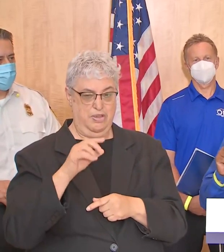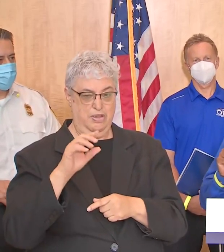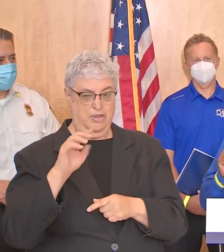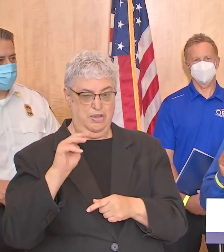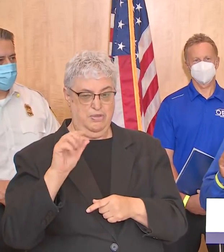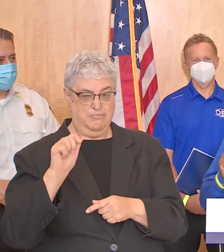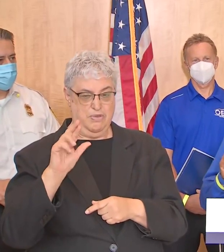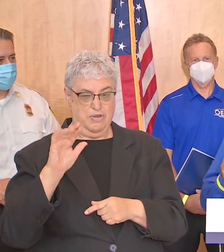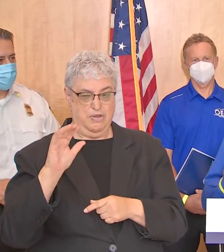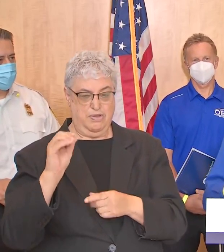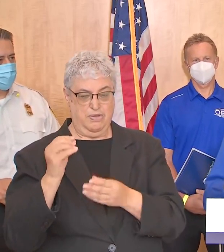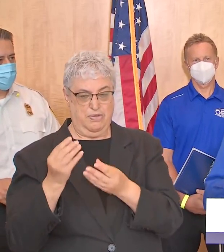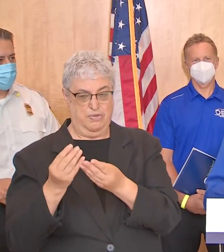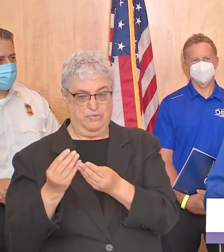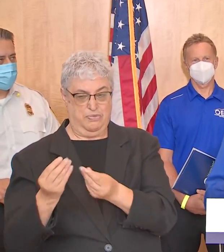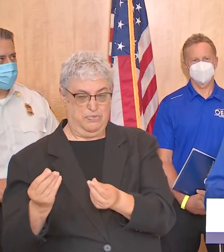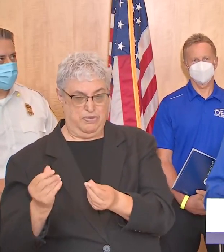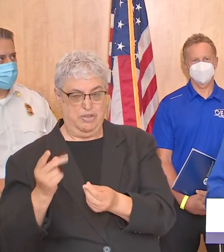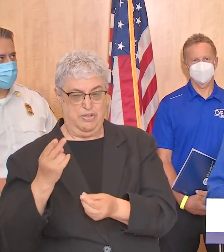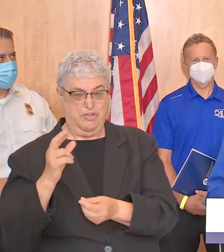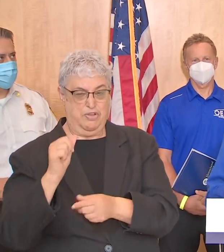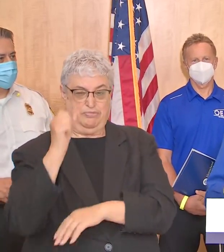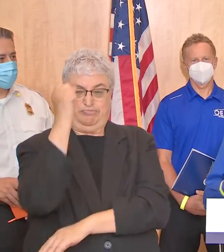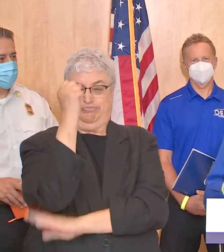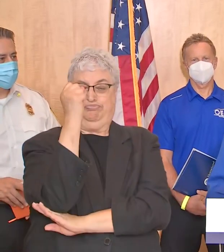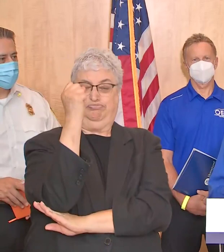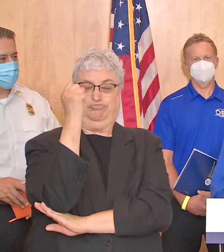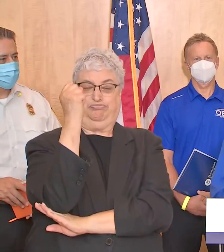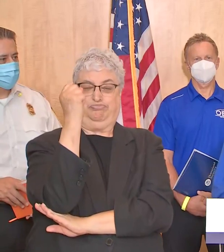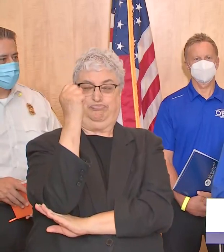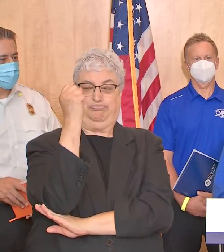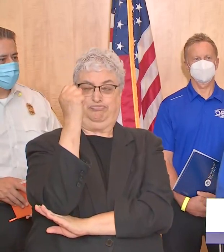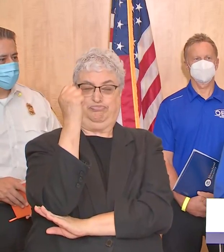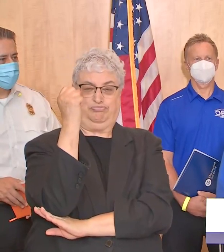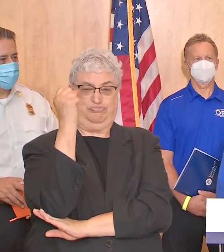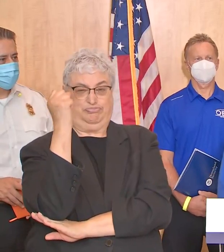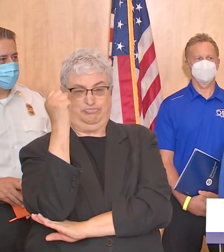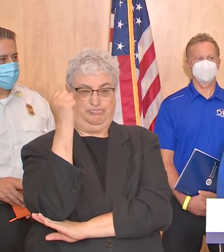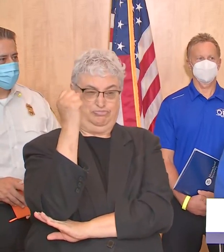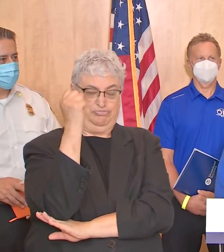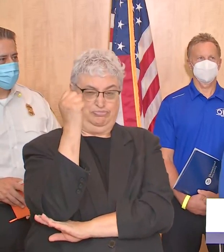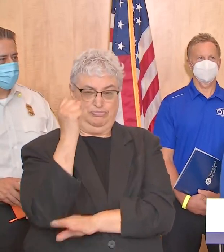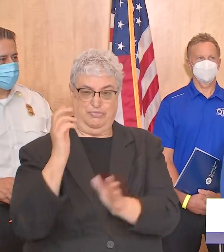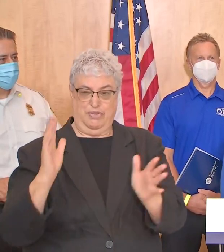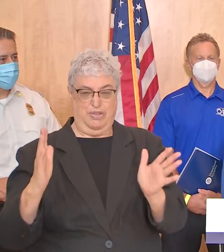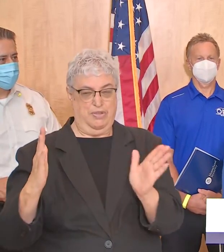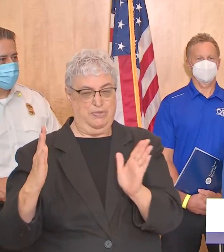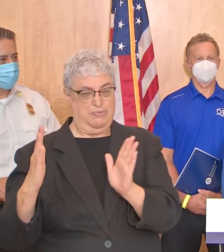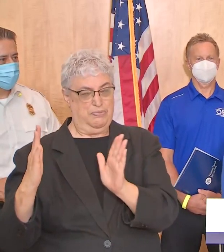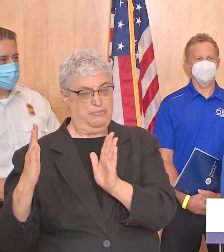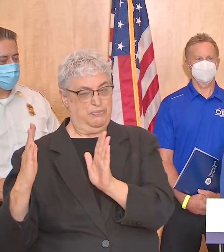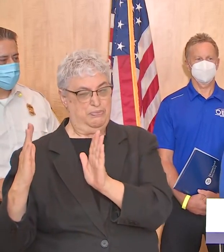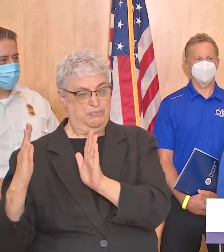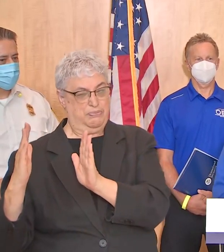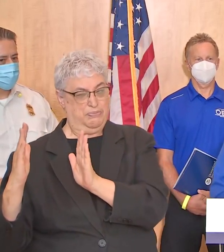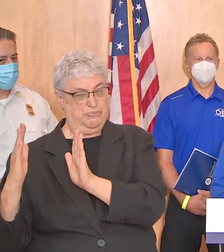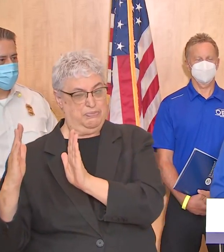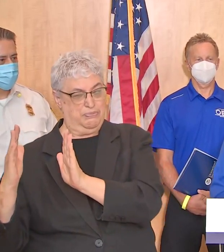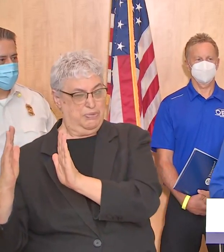fizzle and hurricane uh laura is really coming as close as you can get